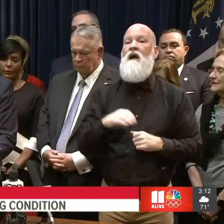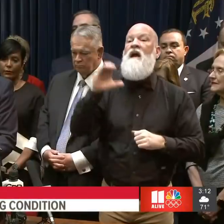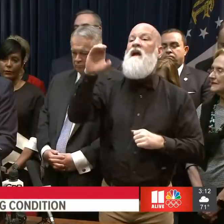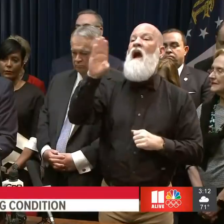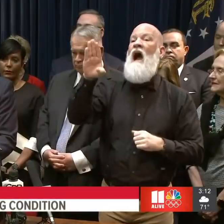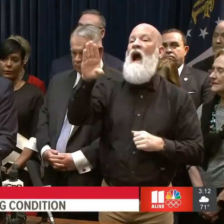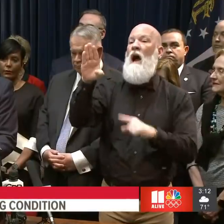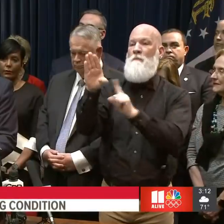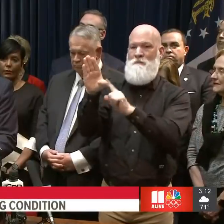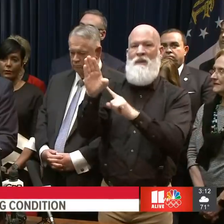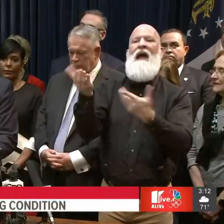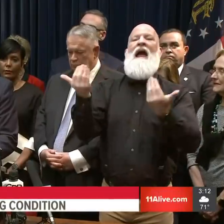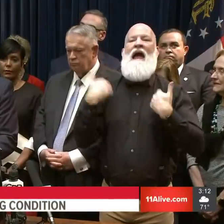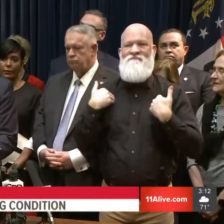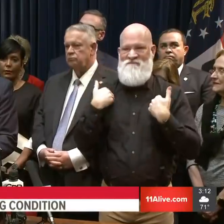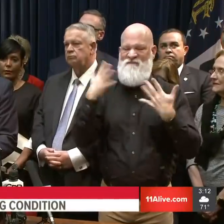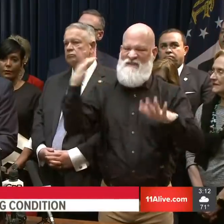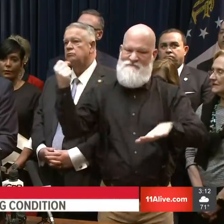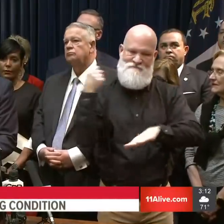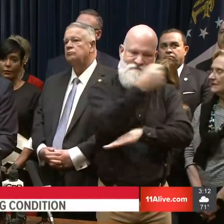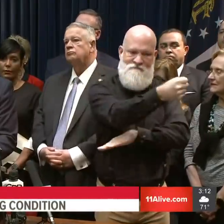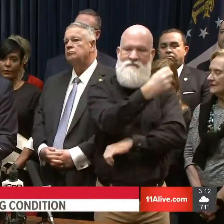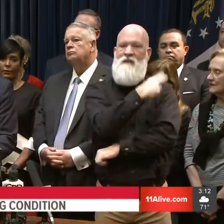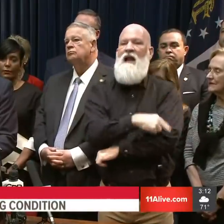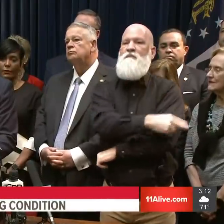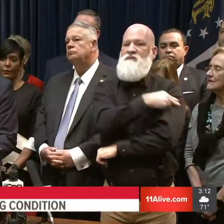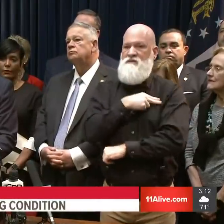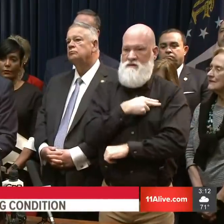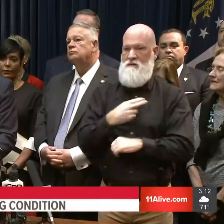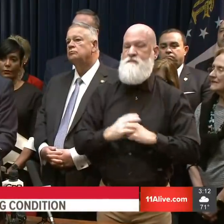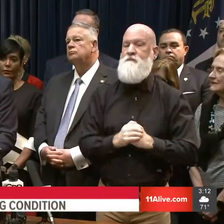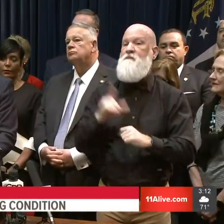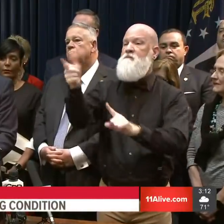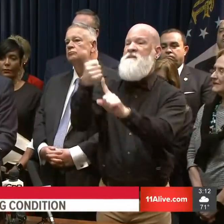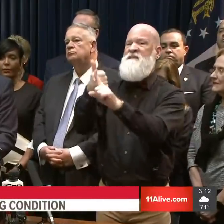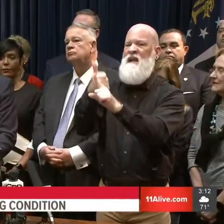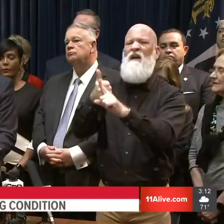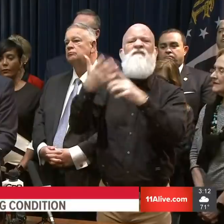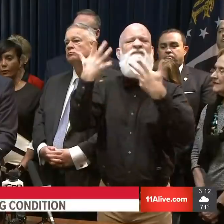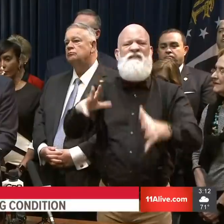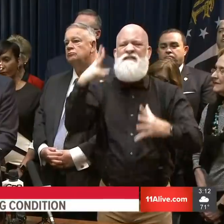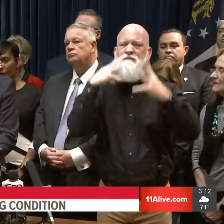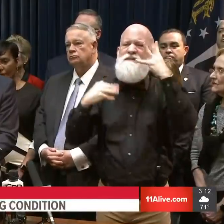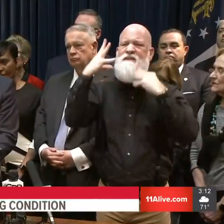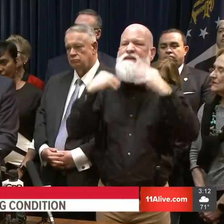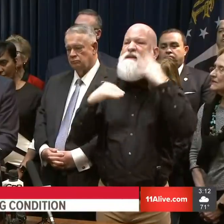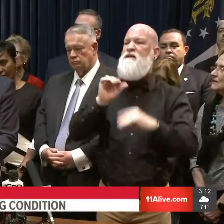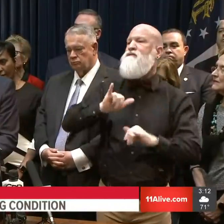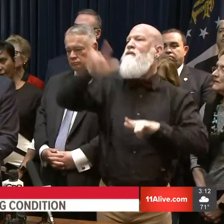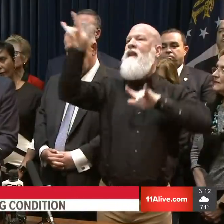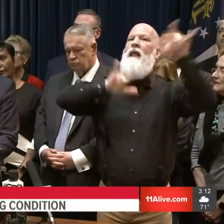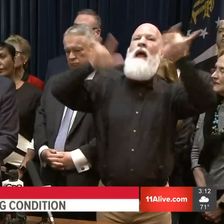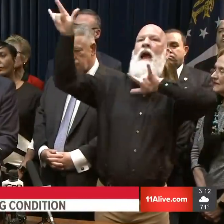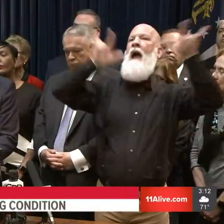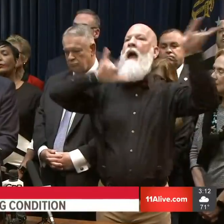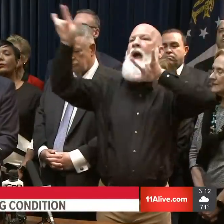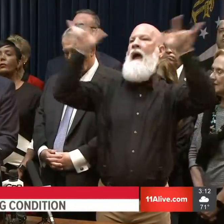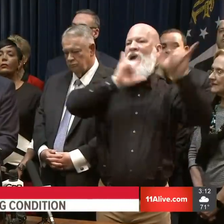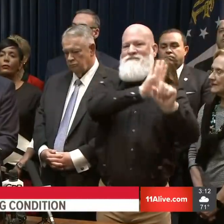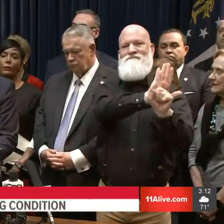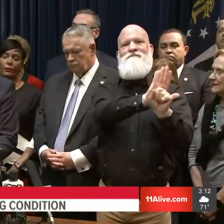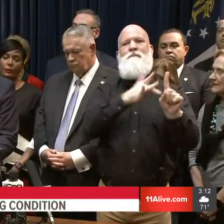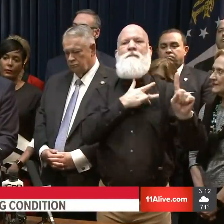The individual has a history of travel outside the United States. One individual is from Floyd County and is also